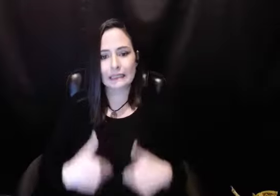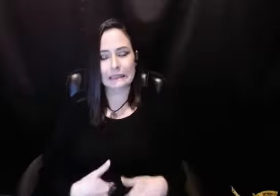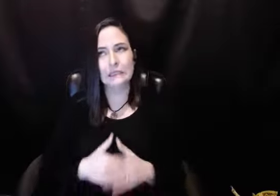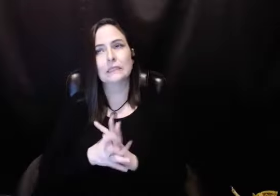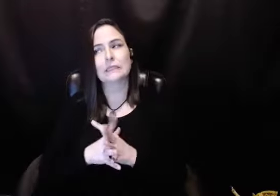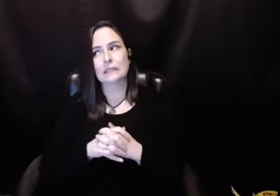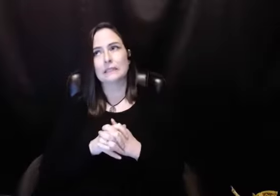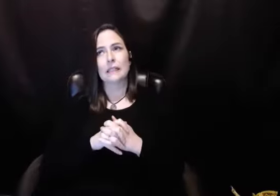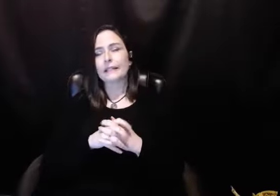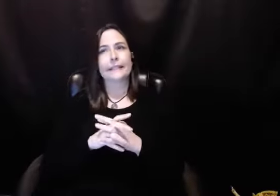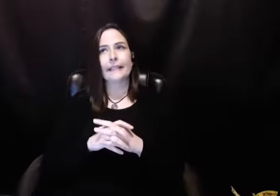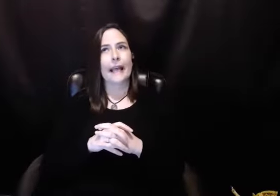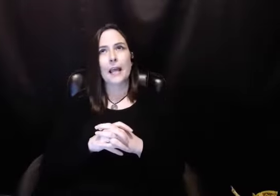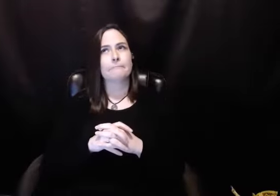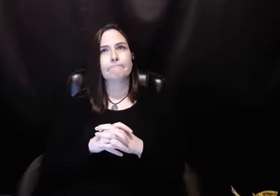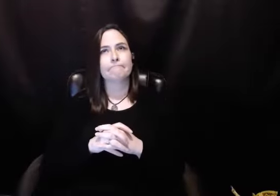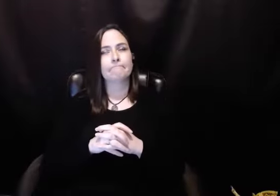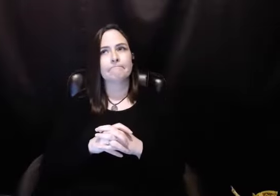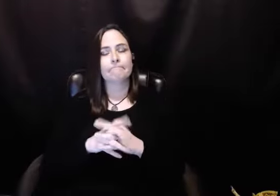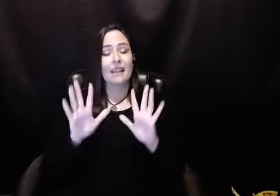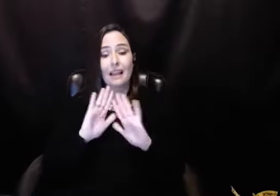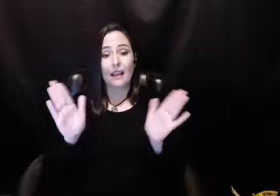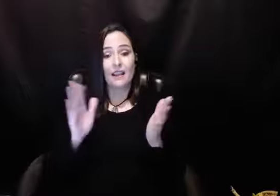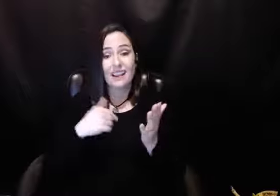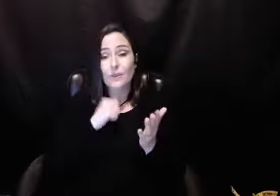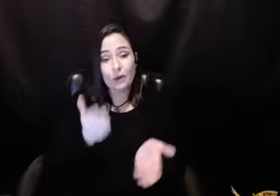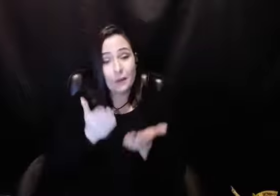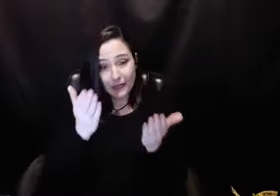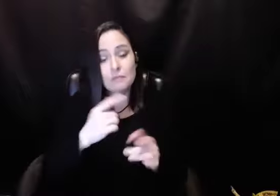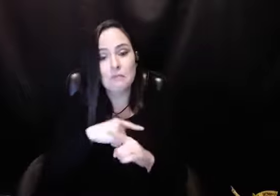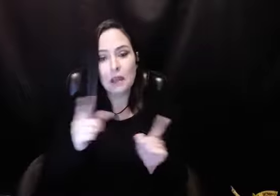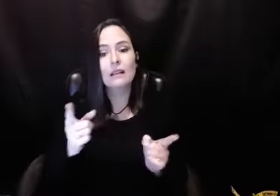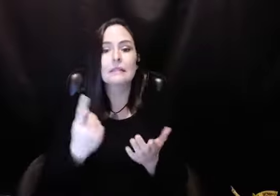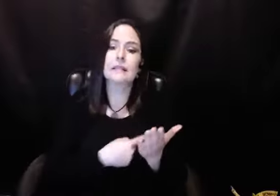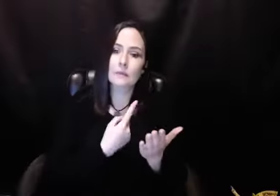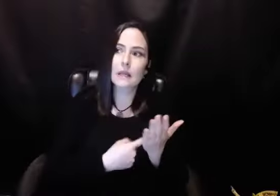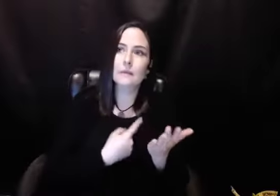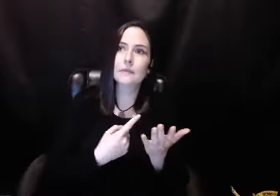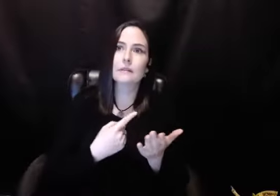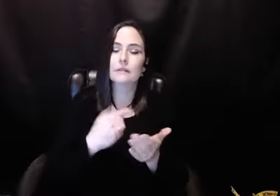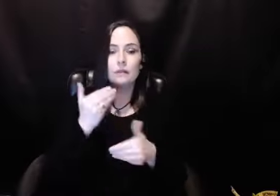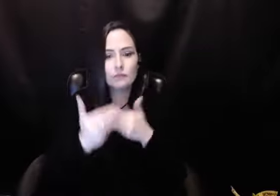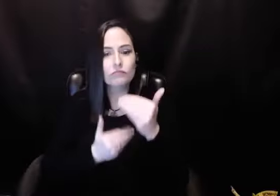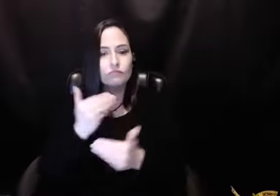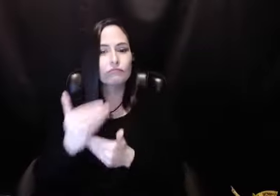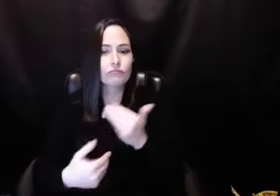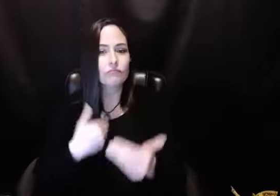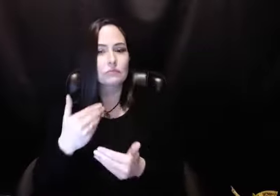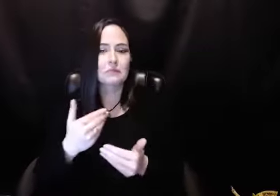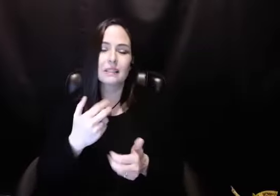And I was clean with my mom because I had done what these steps tell us to do. I'd taken those actions. Actions, sometimes they're